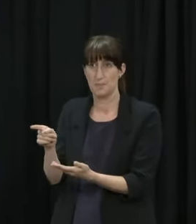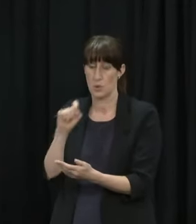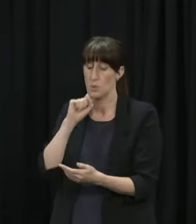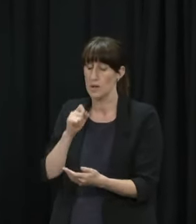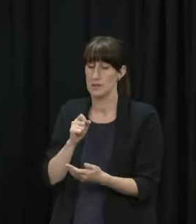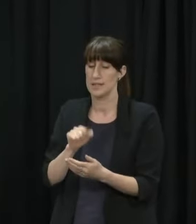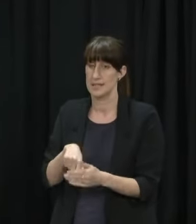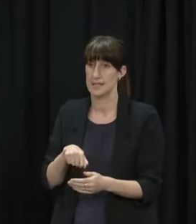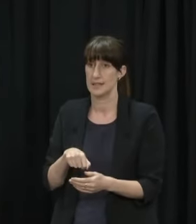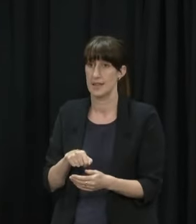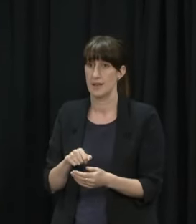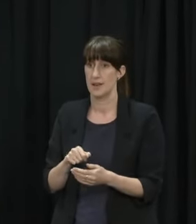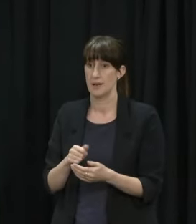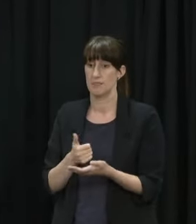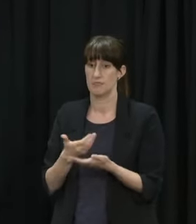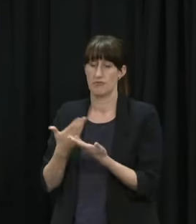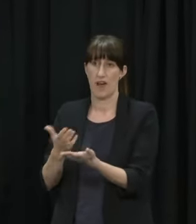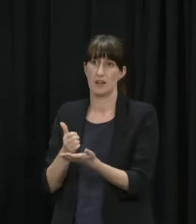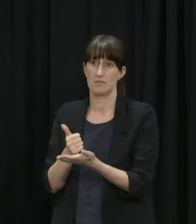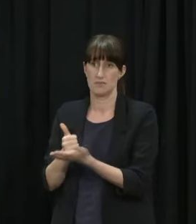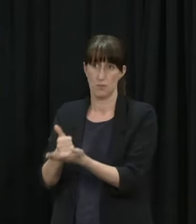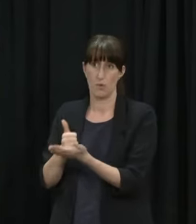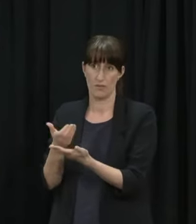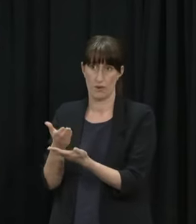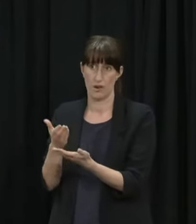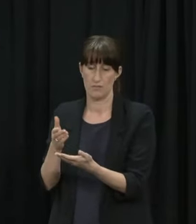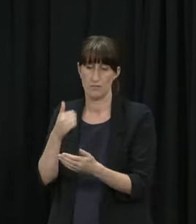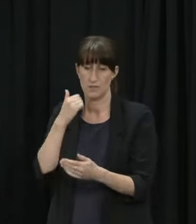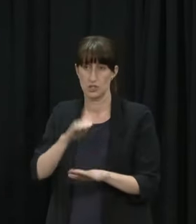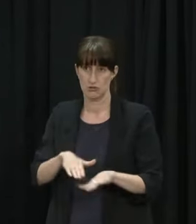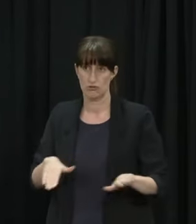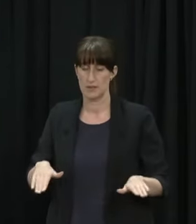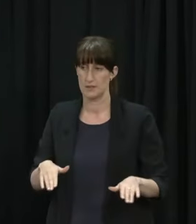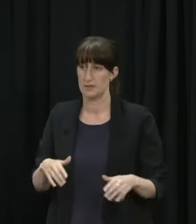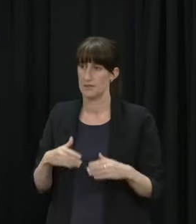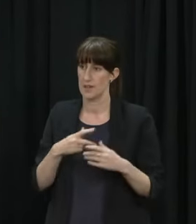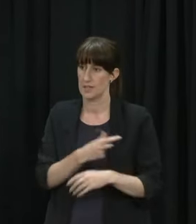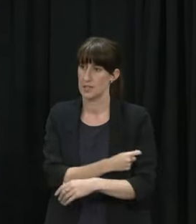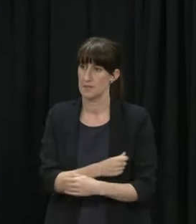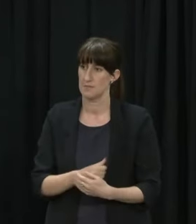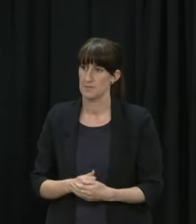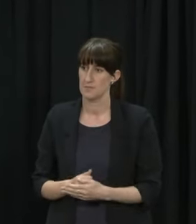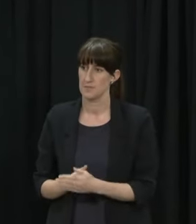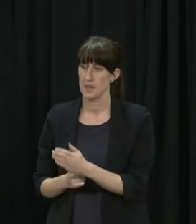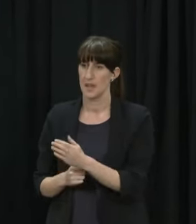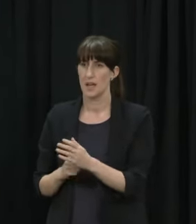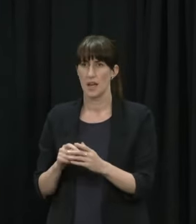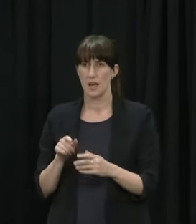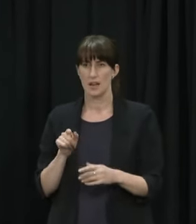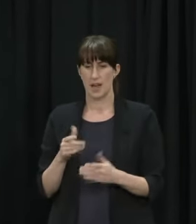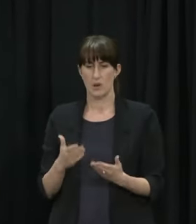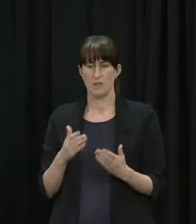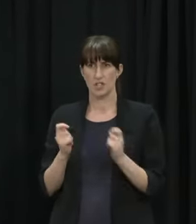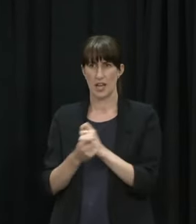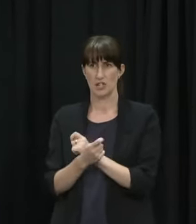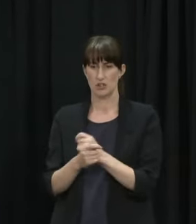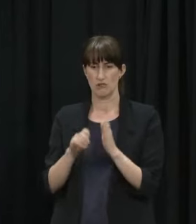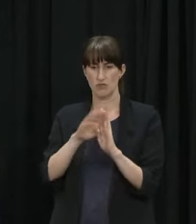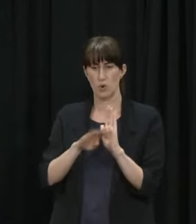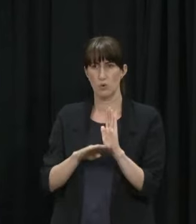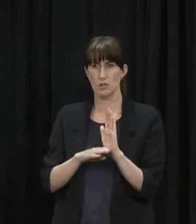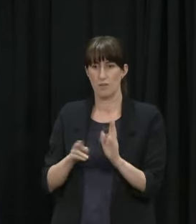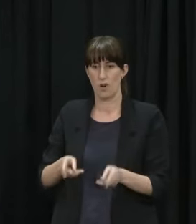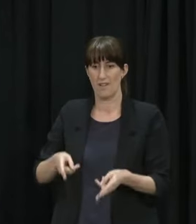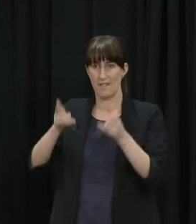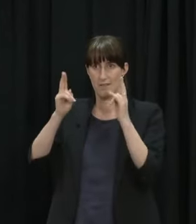resource On the end of the MIQ changes is that you've moved to be Is that just the Australian opening date and everything else